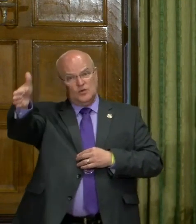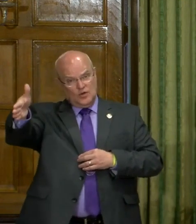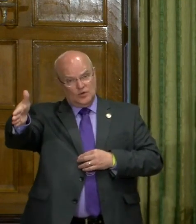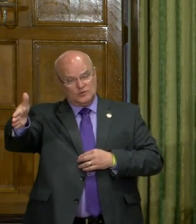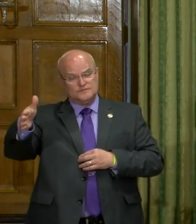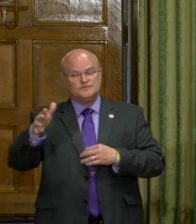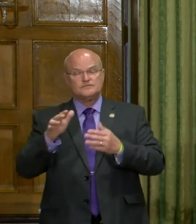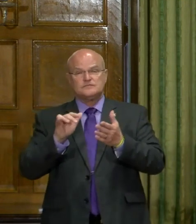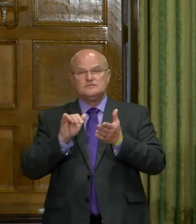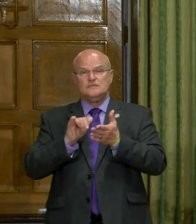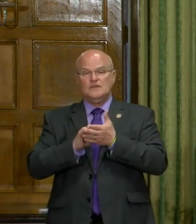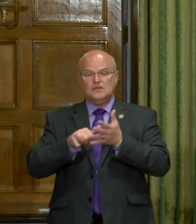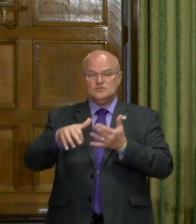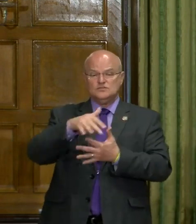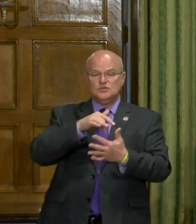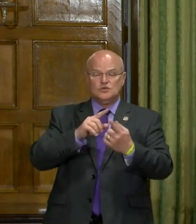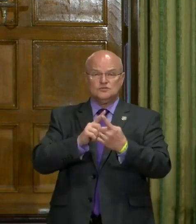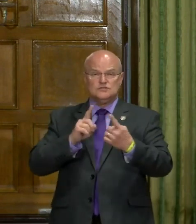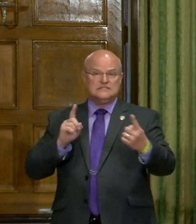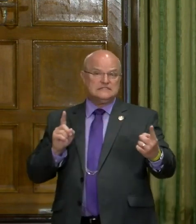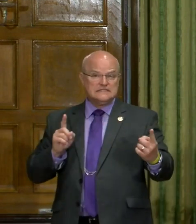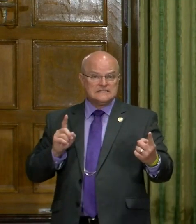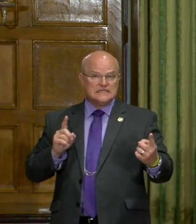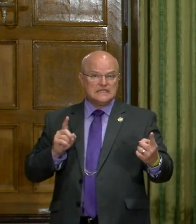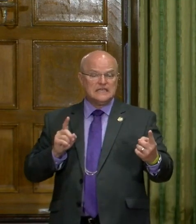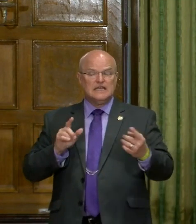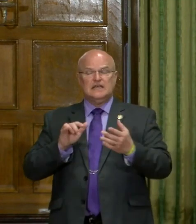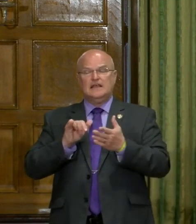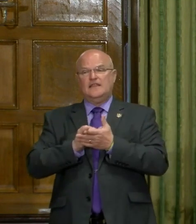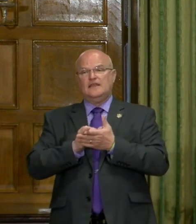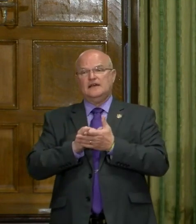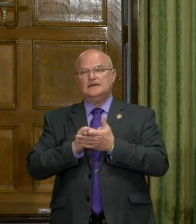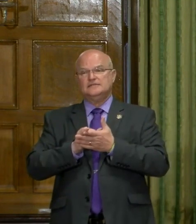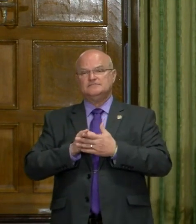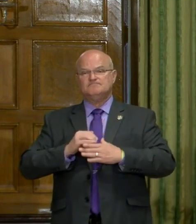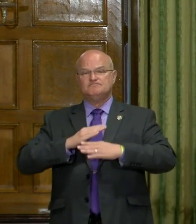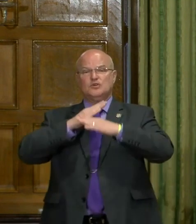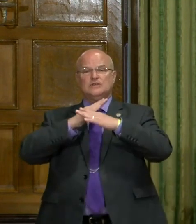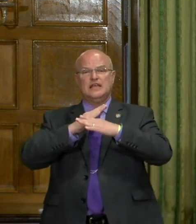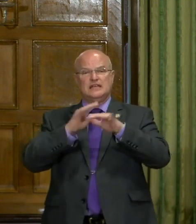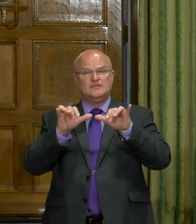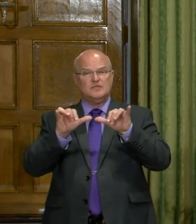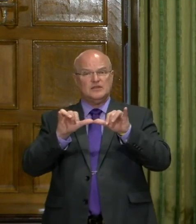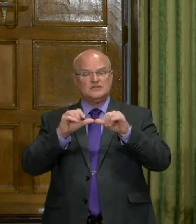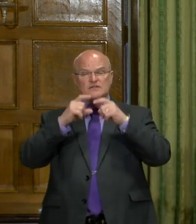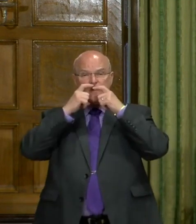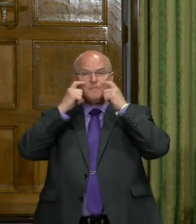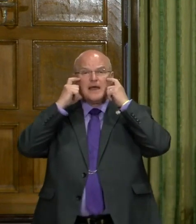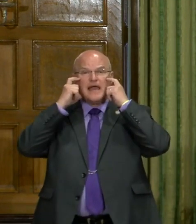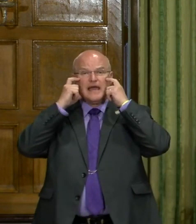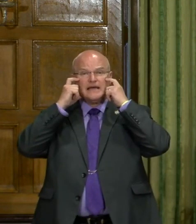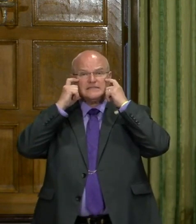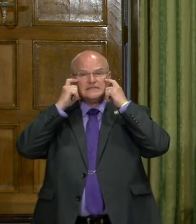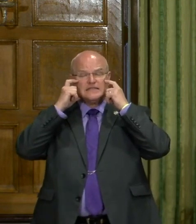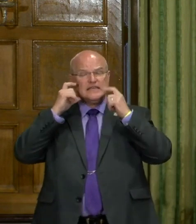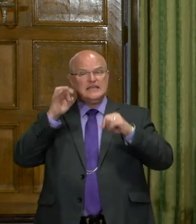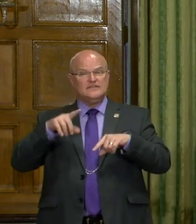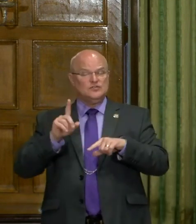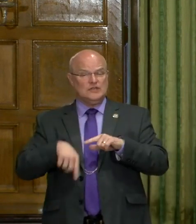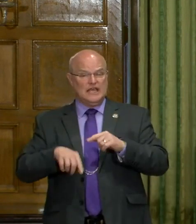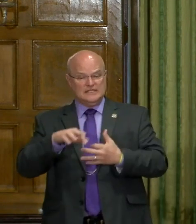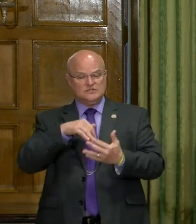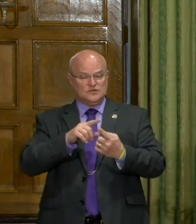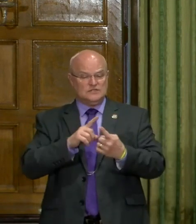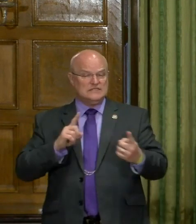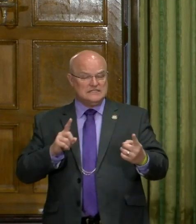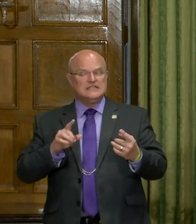uh, the social distancing, uh, the protective measures of wearing masks when you can't socially distance,